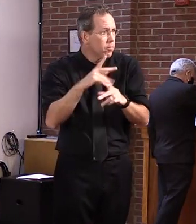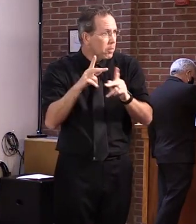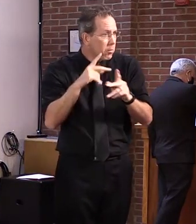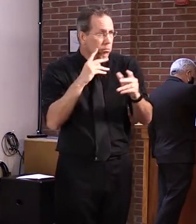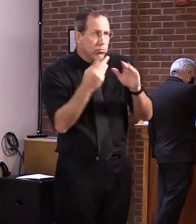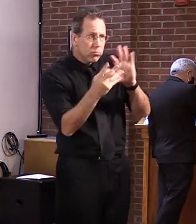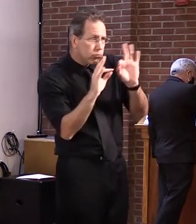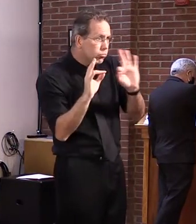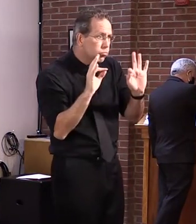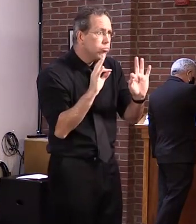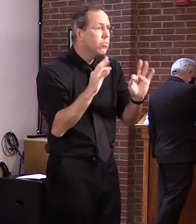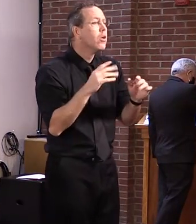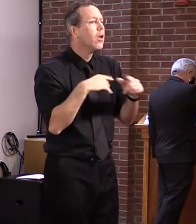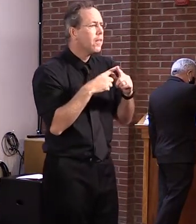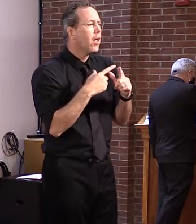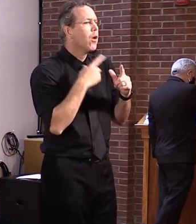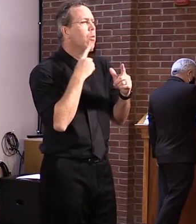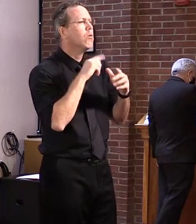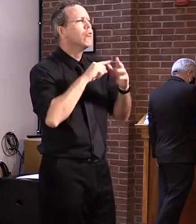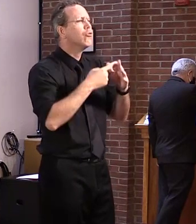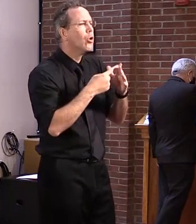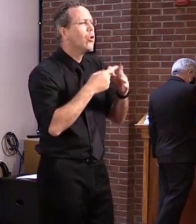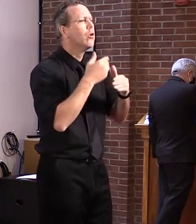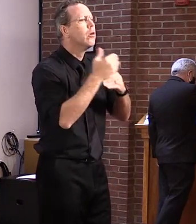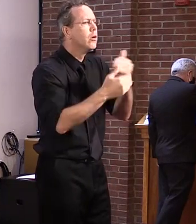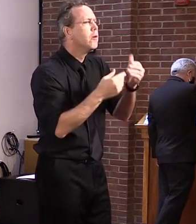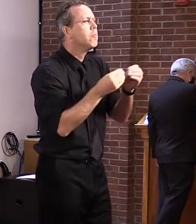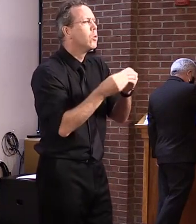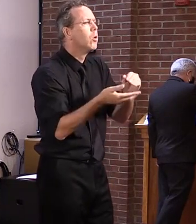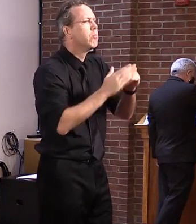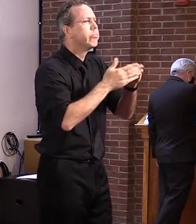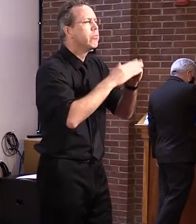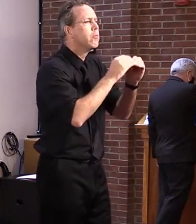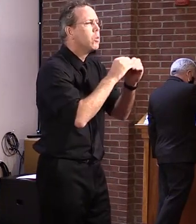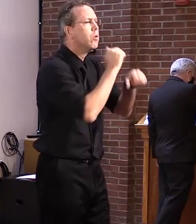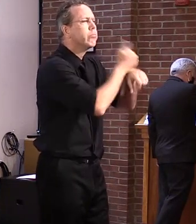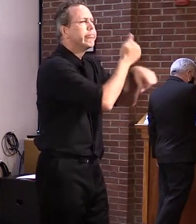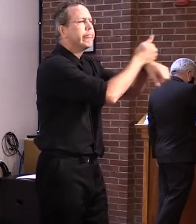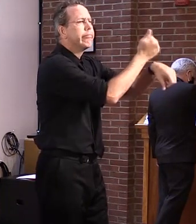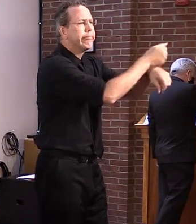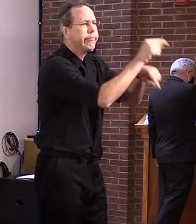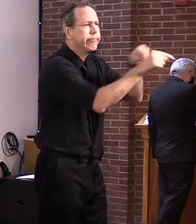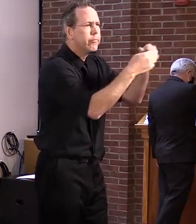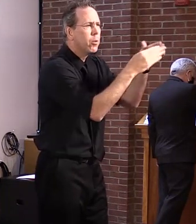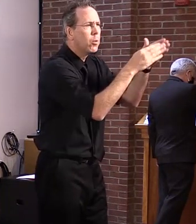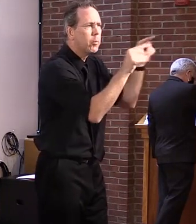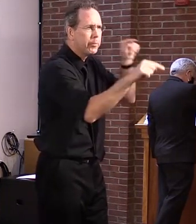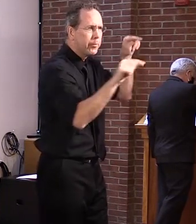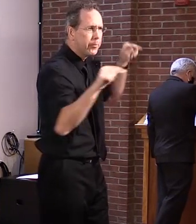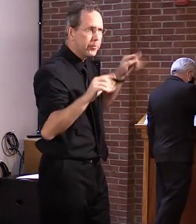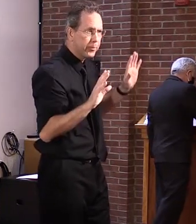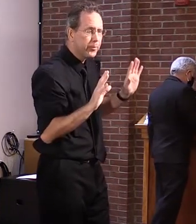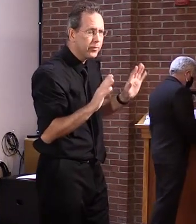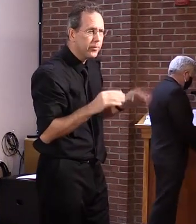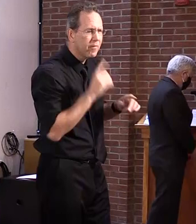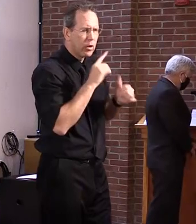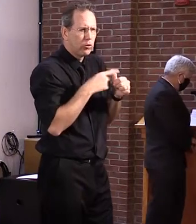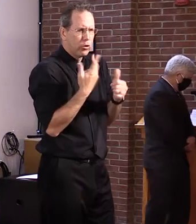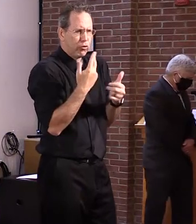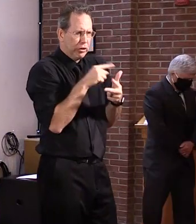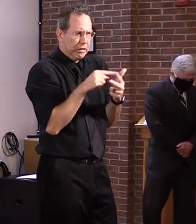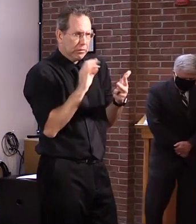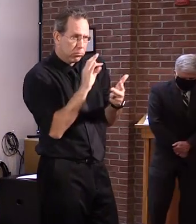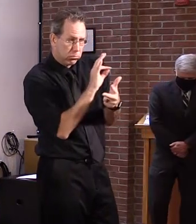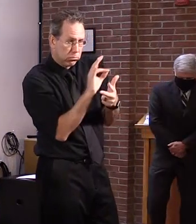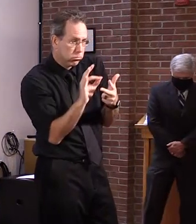then we will start rolling out and identifying, um, the other locations. We have had to make small improvements at